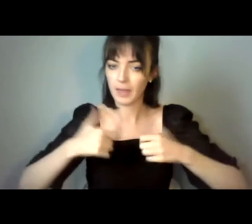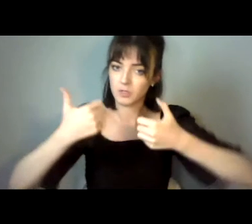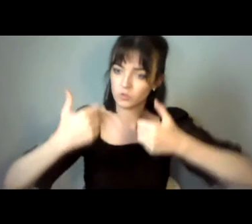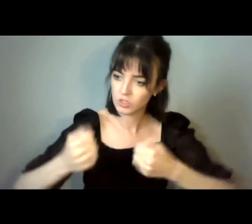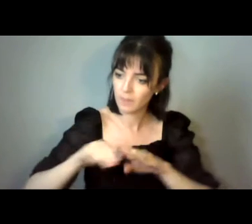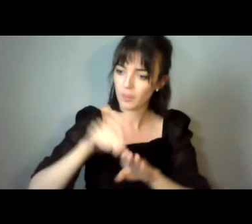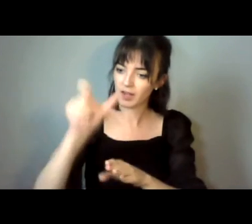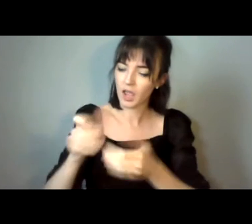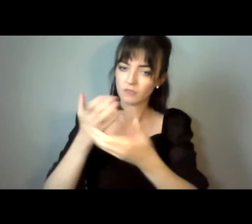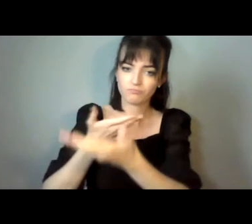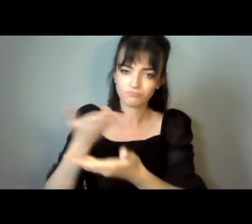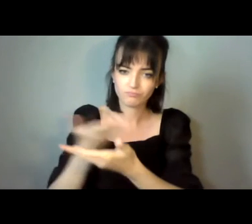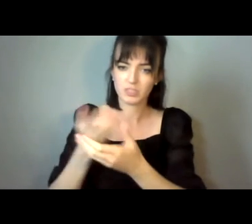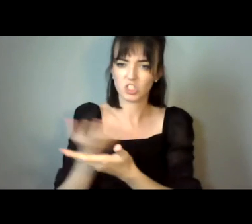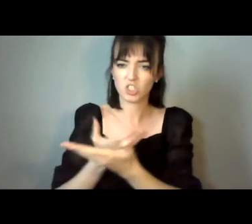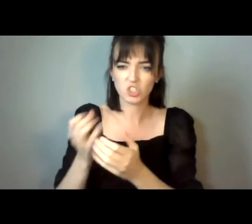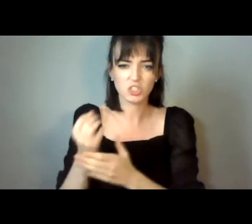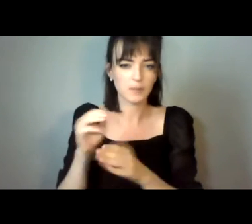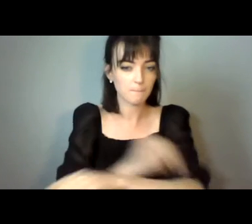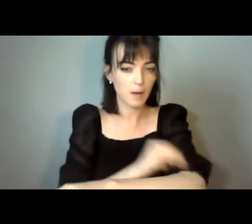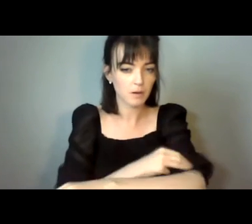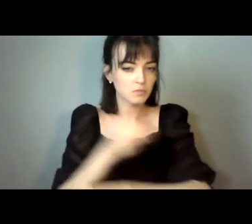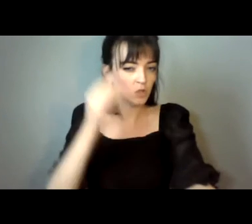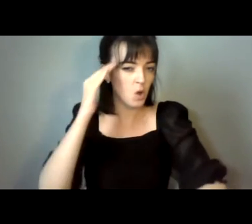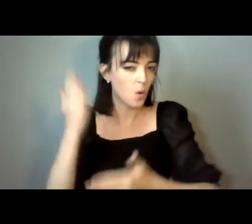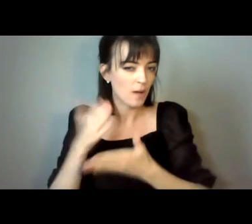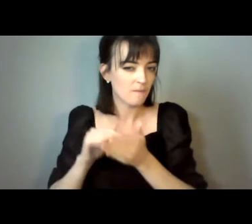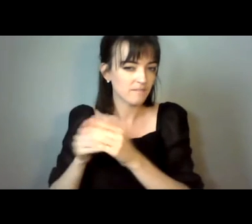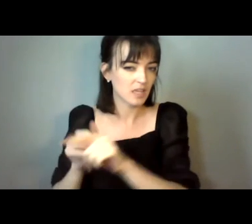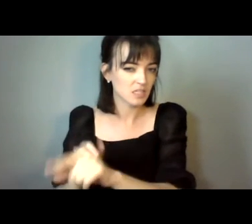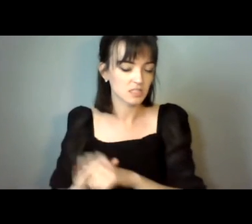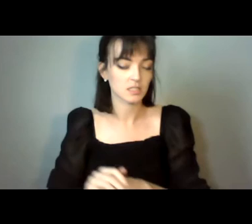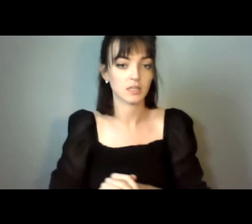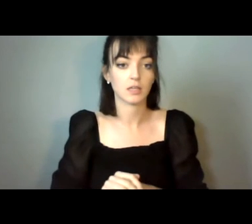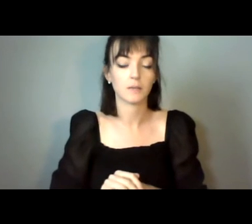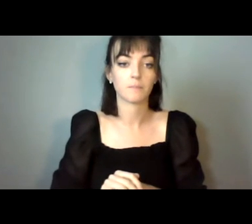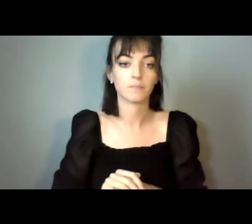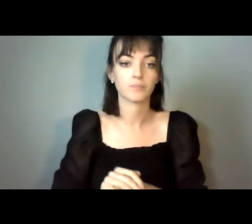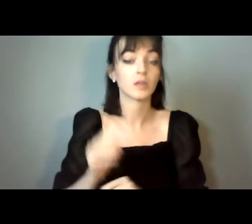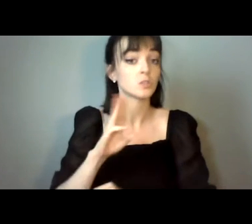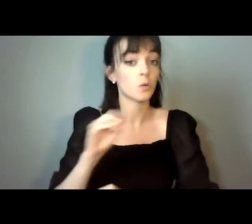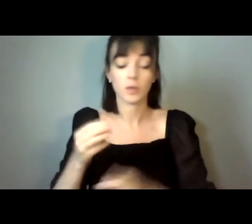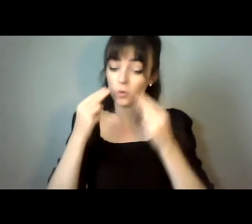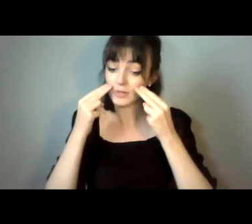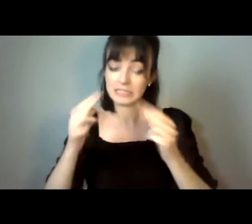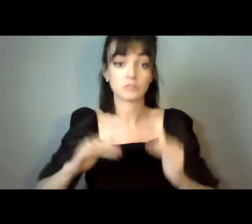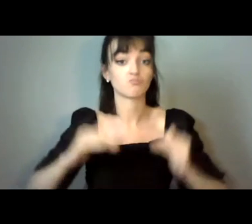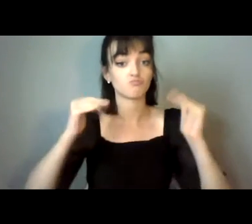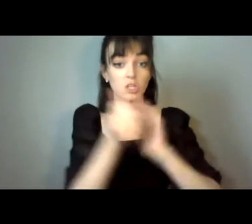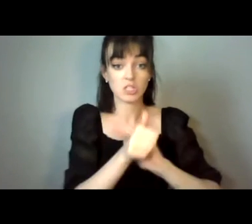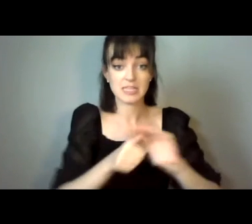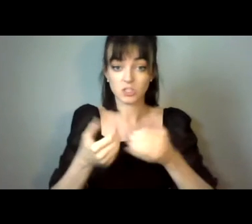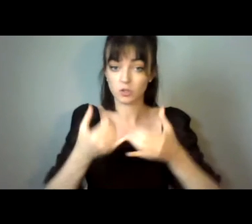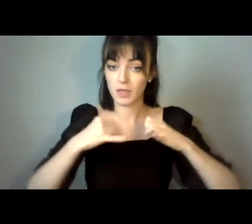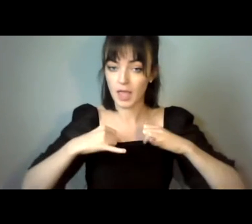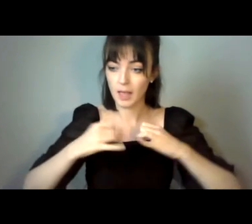and not just fix things. The PO should be well skilled to be able to argue effectively for the